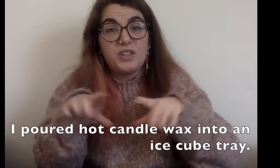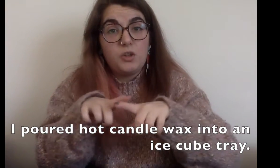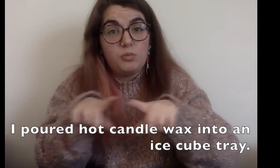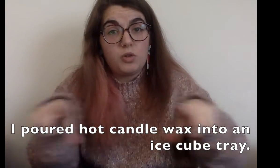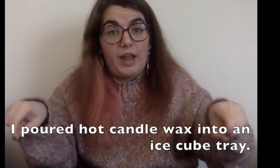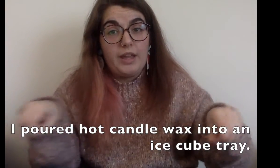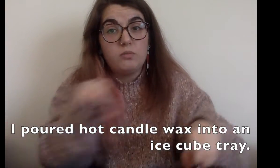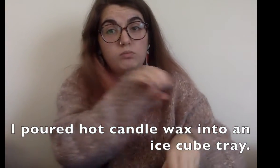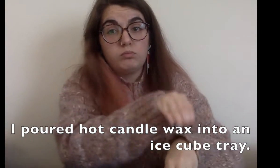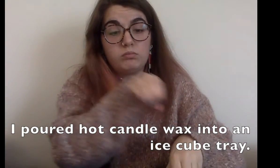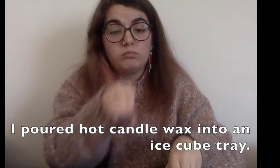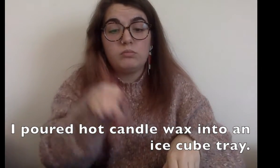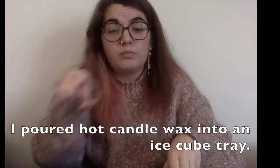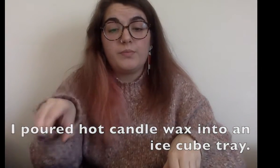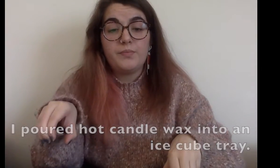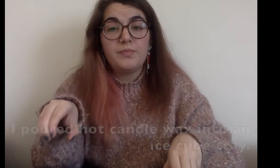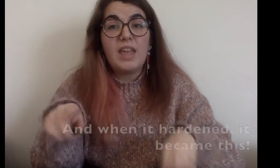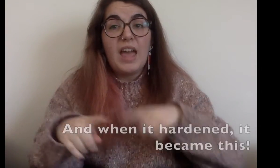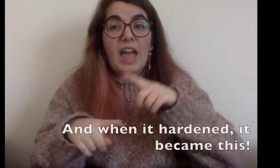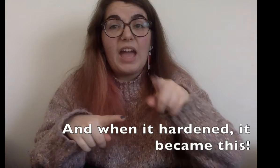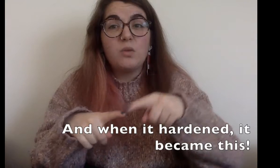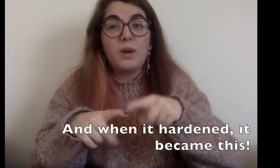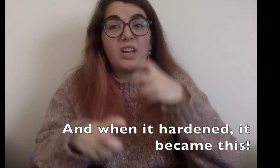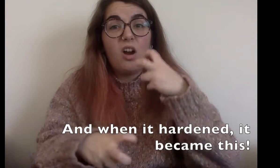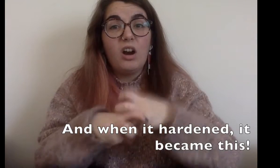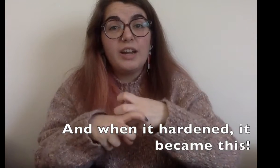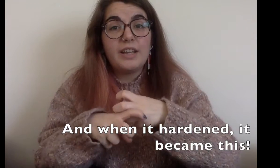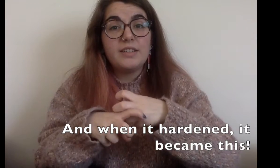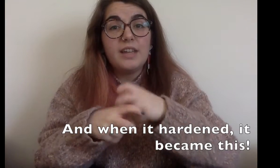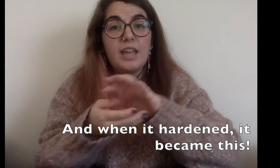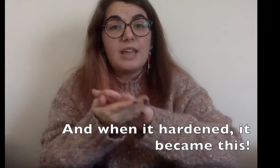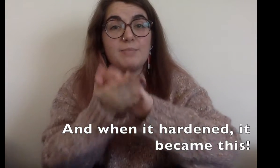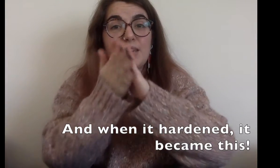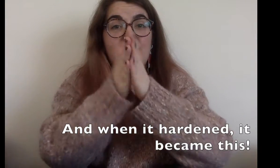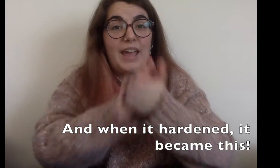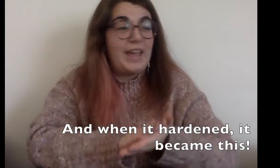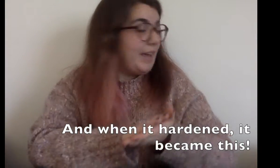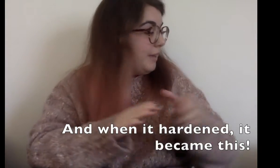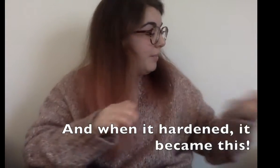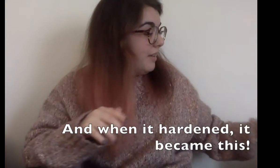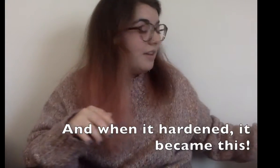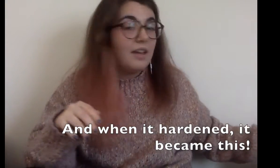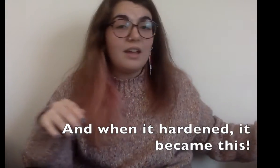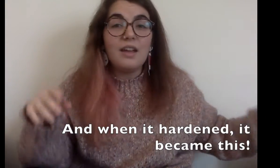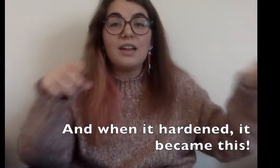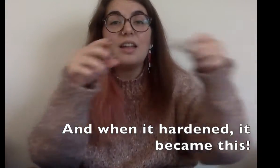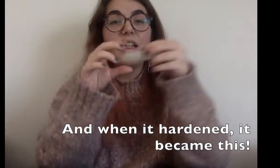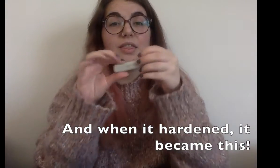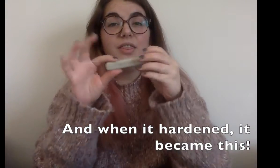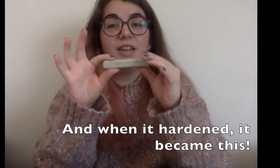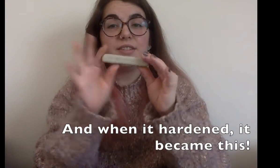cube tray, and when it hardened, it became this.